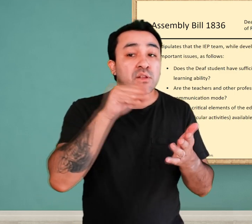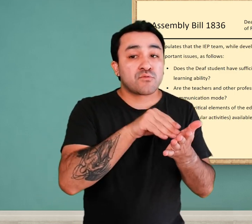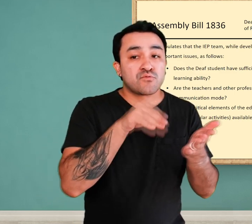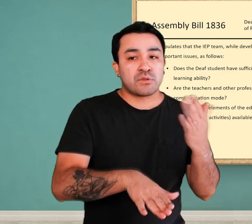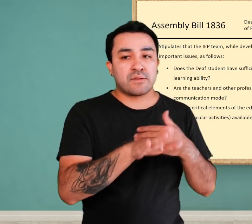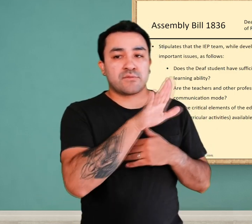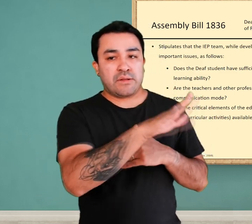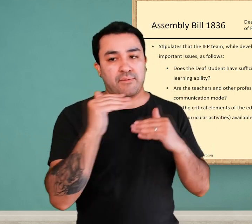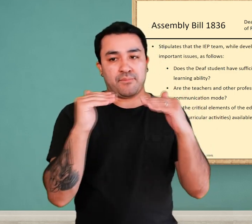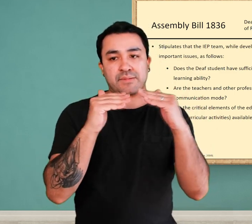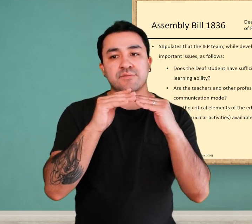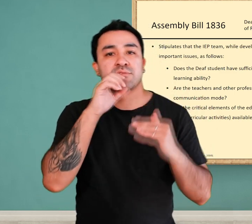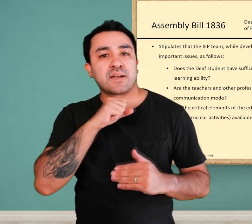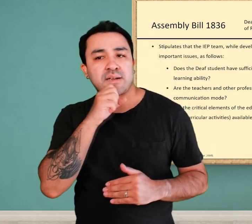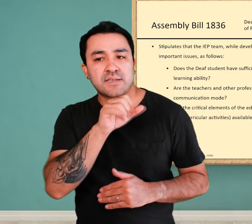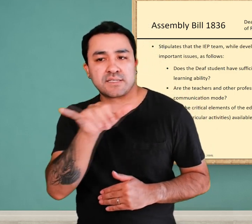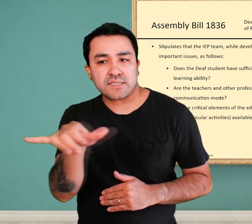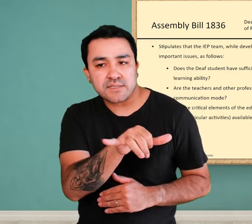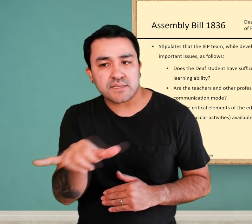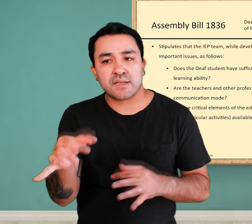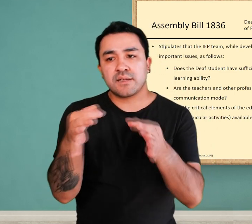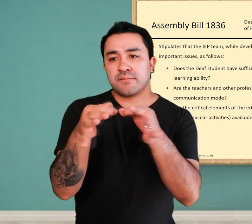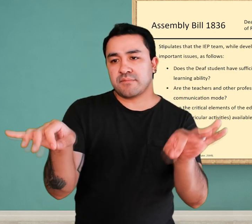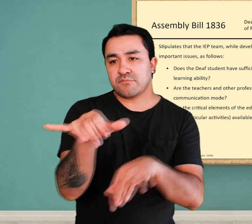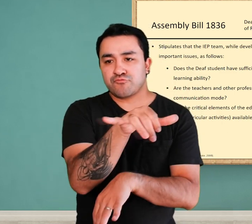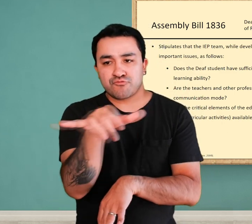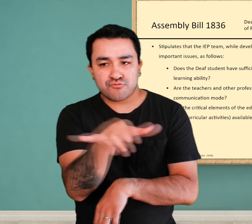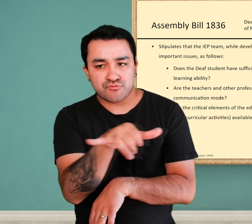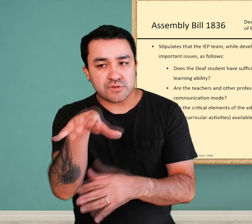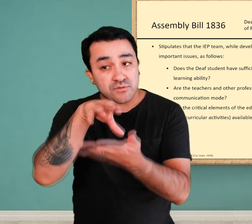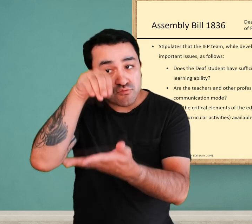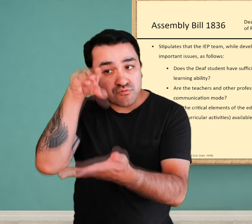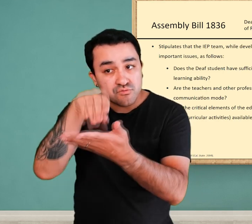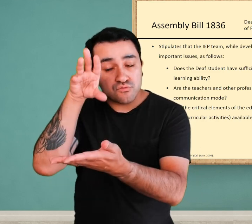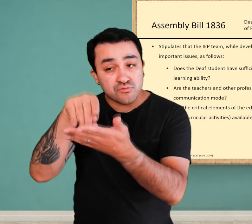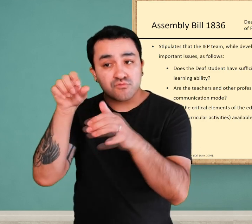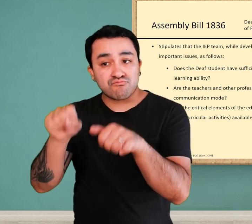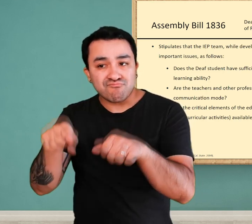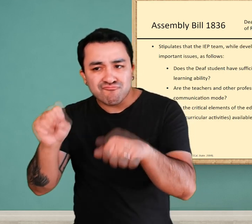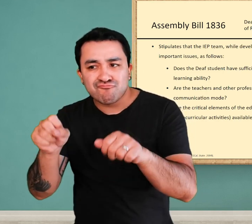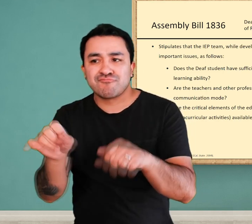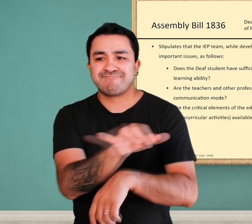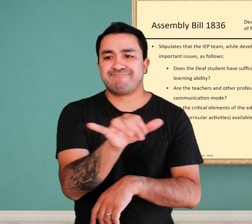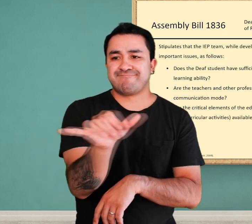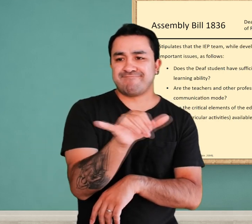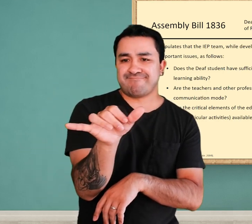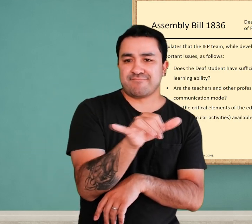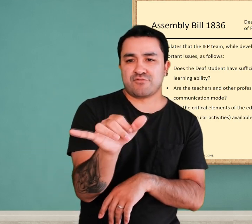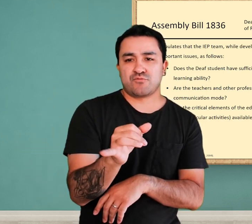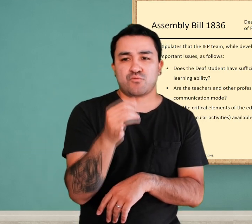1. Does the deaf student have sufficient numbers of similar schoolmates in age, language, and learning ability?